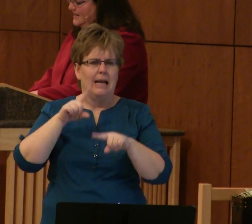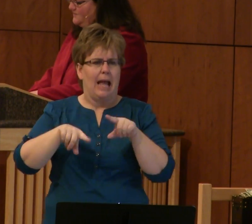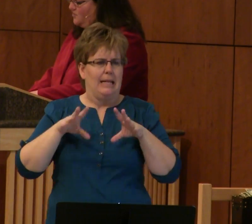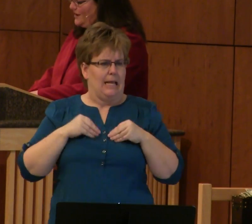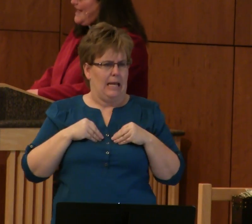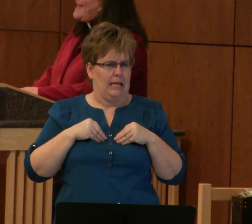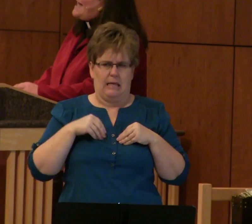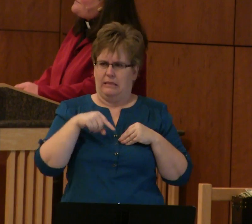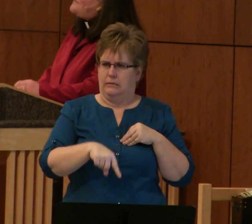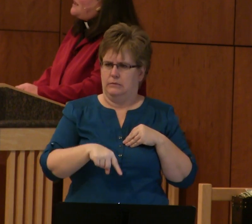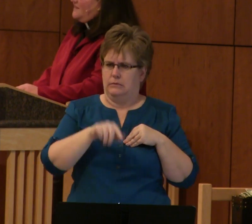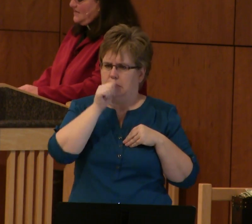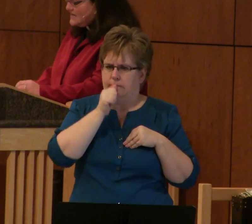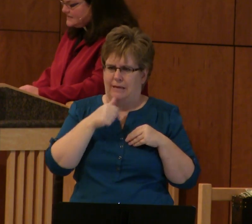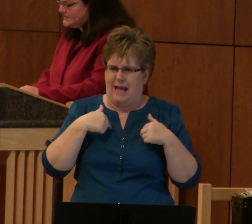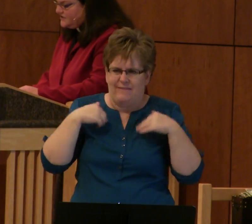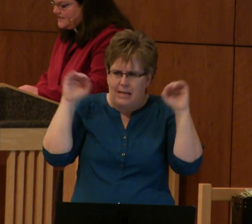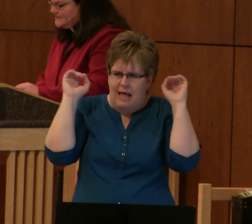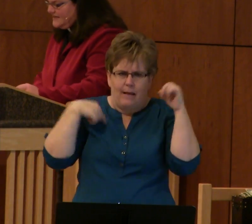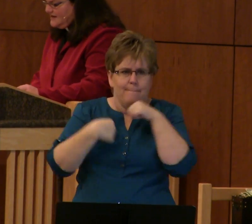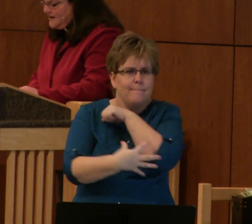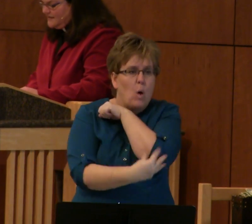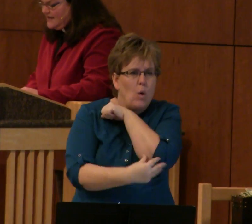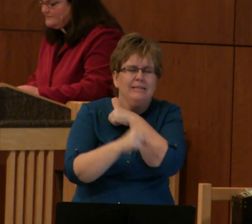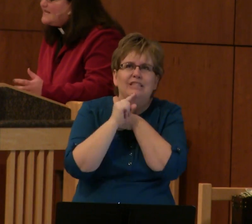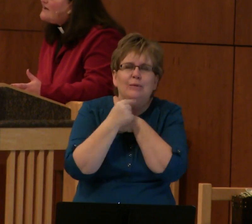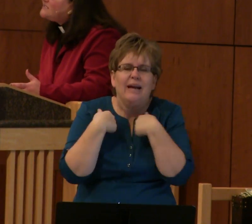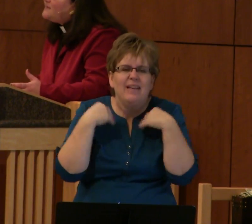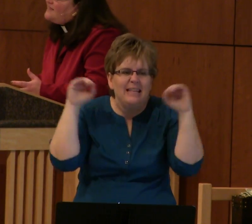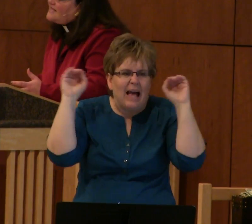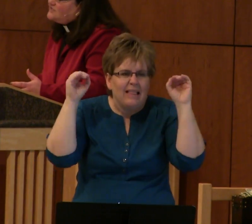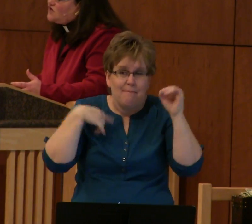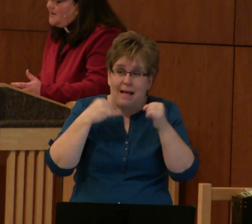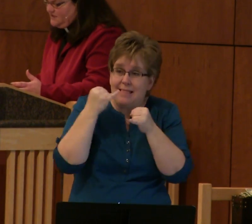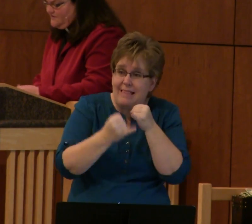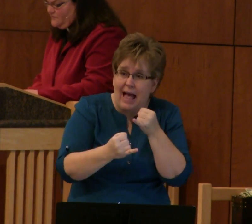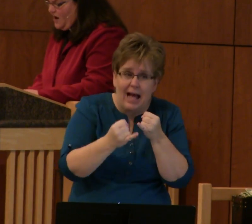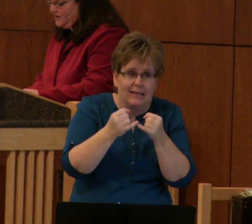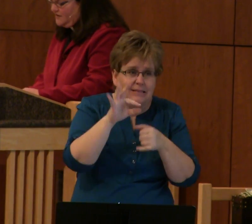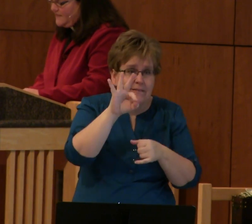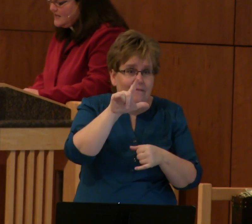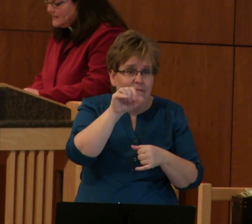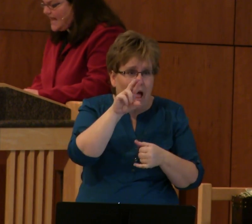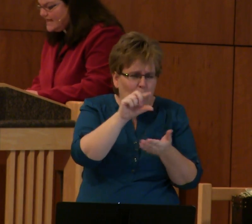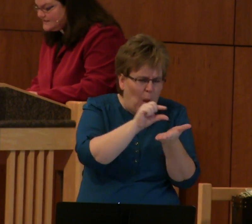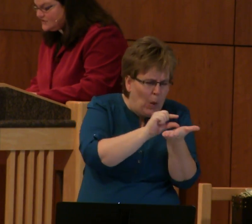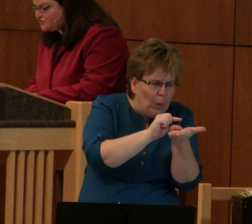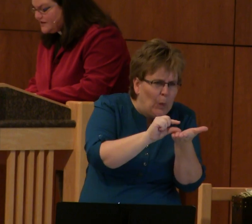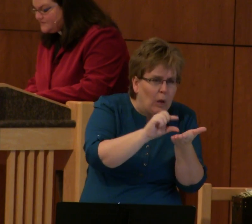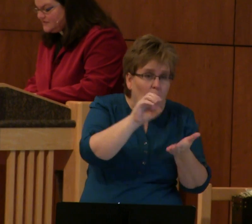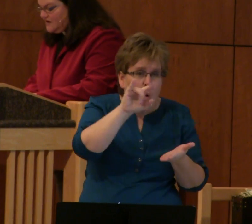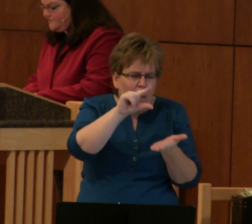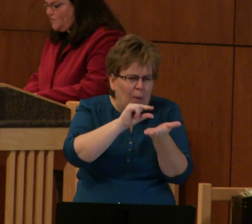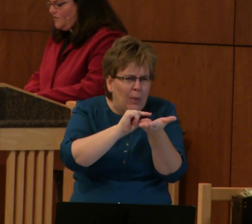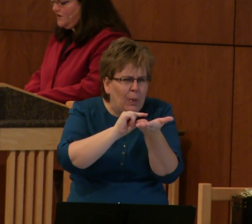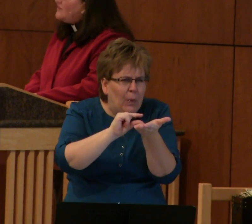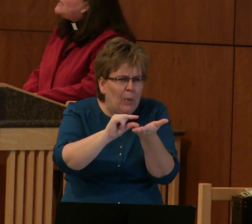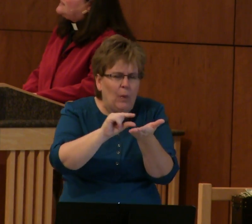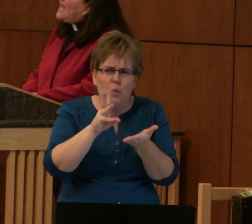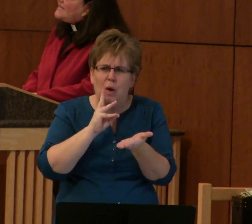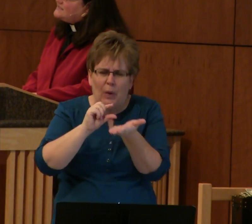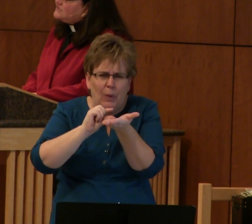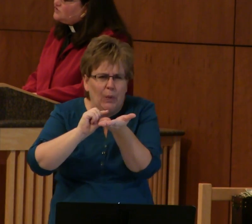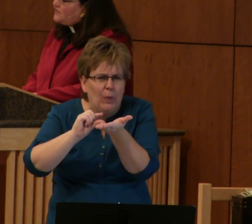take this anymore. I have nothing. Seriously, nothing. I'm down to my last drops of water. Last drips of